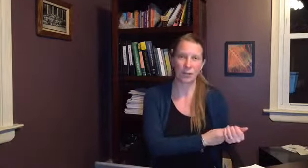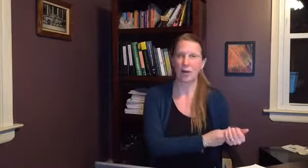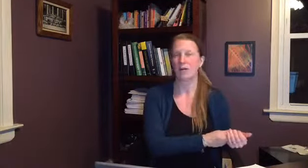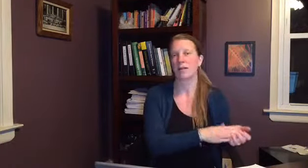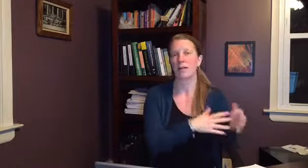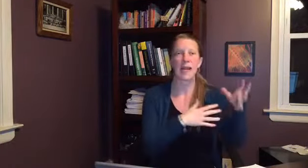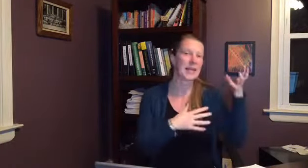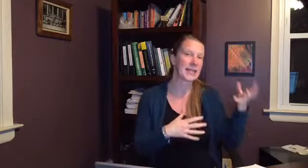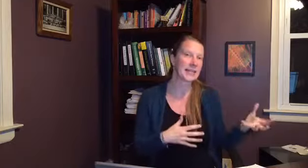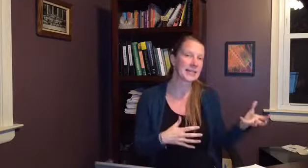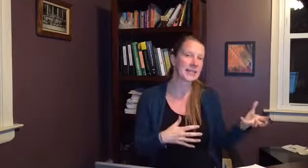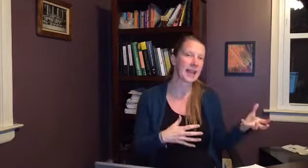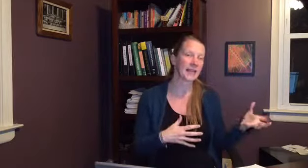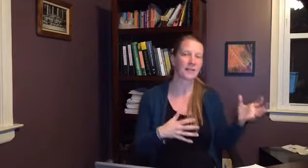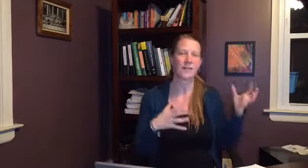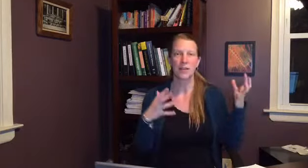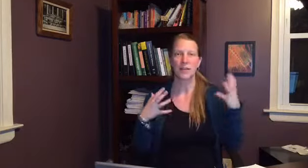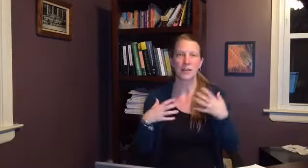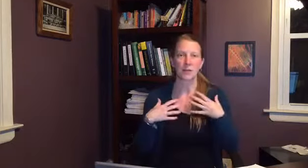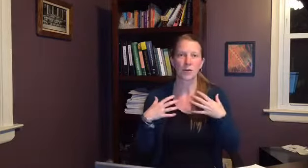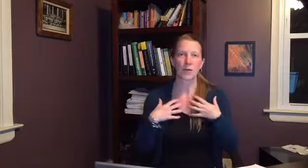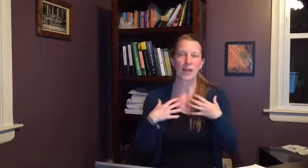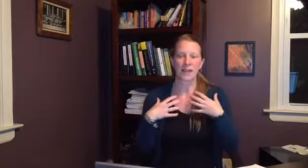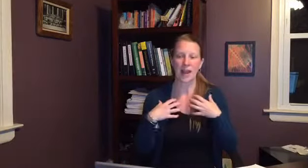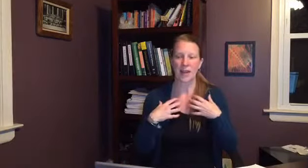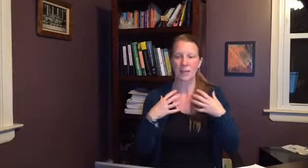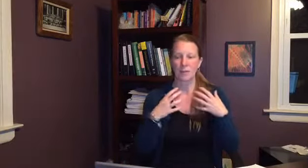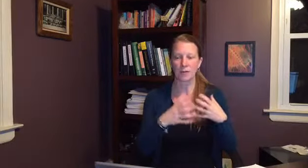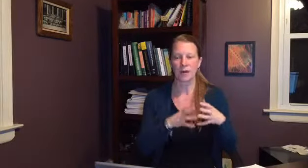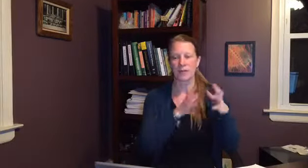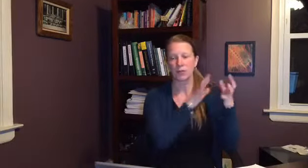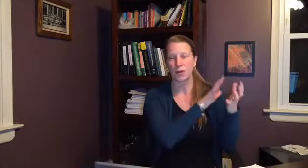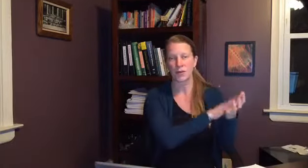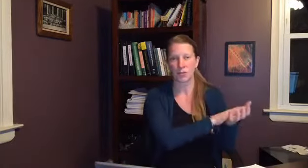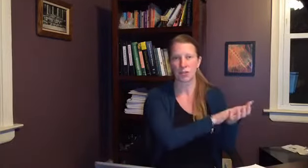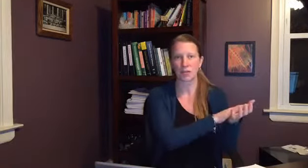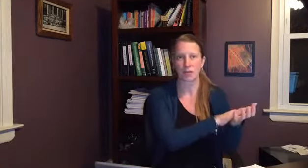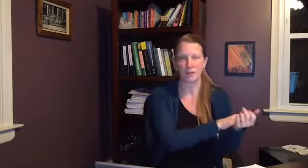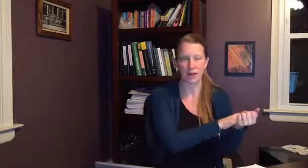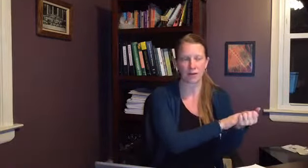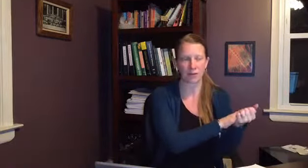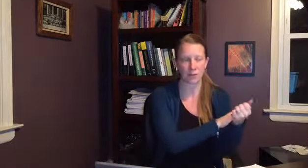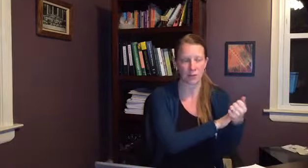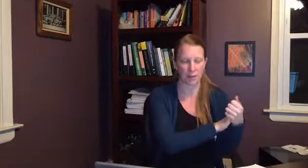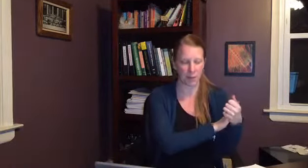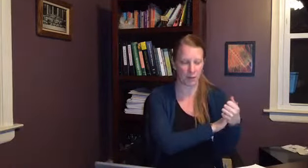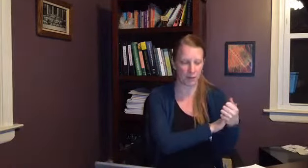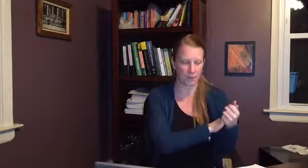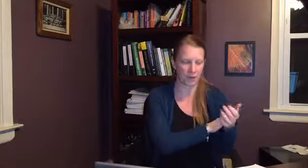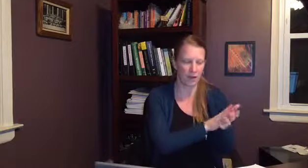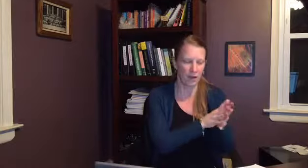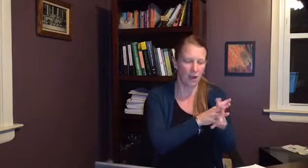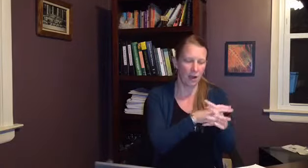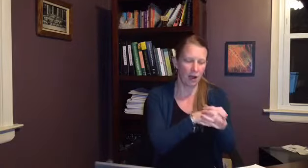partner and he's negative is there a way that i can prevent the transmission of the virus to that partner um